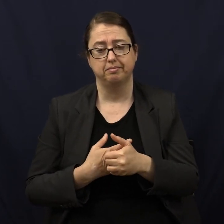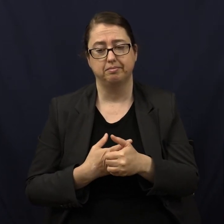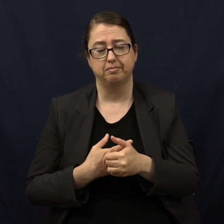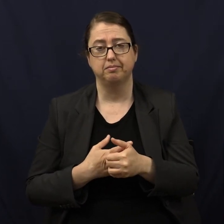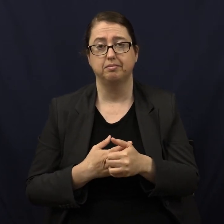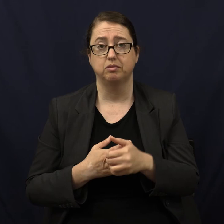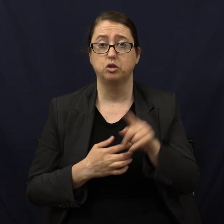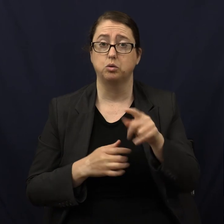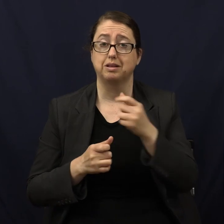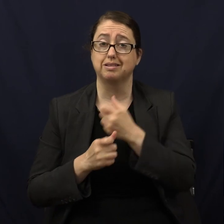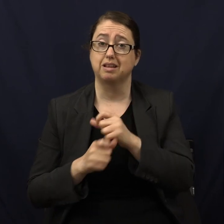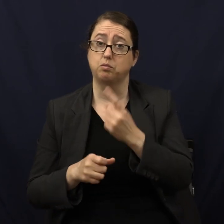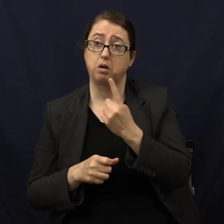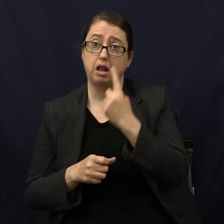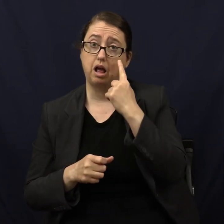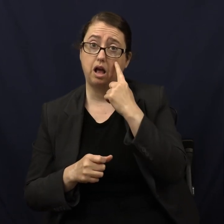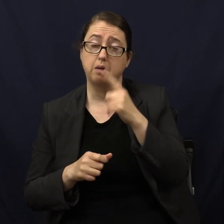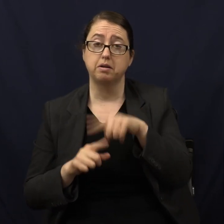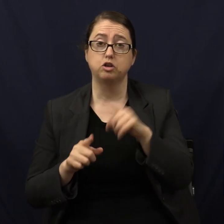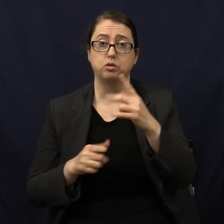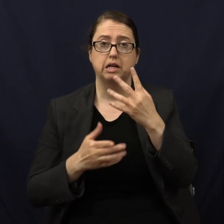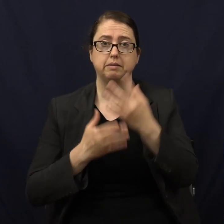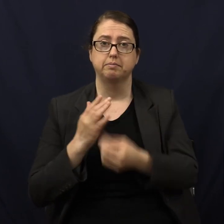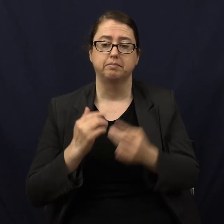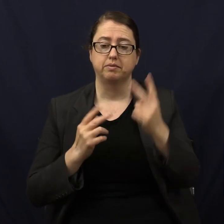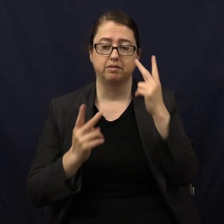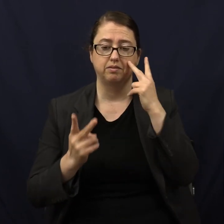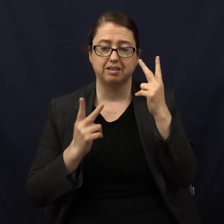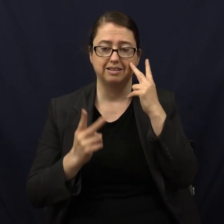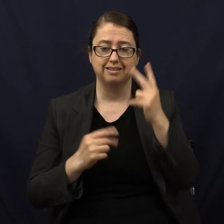You can save the other eye, but once you've lost vision,